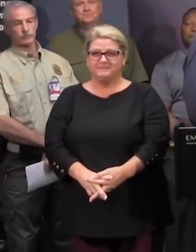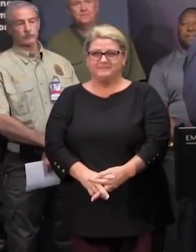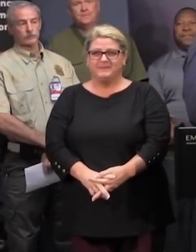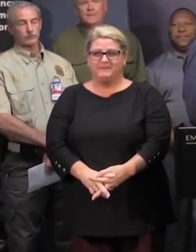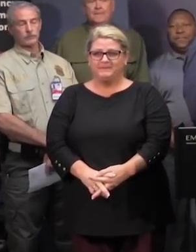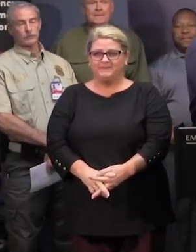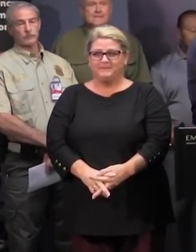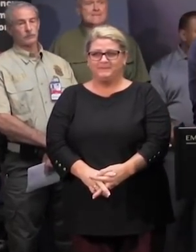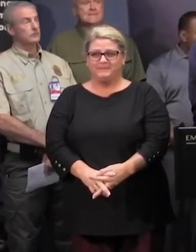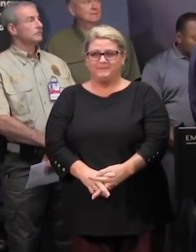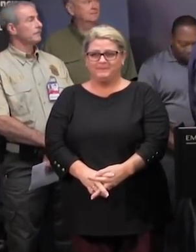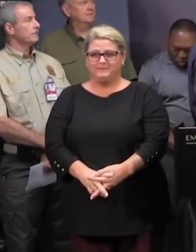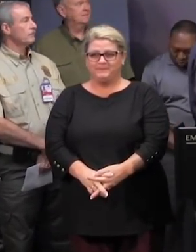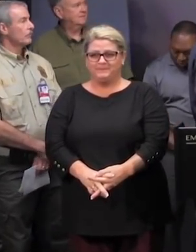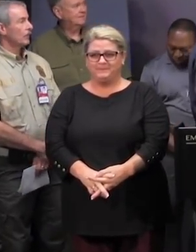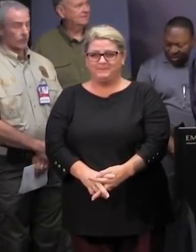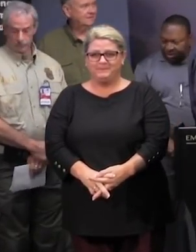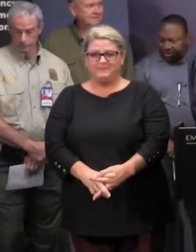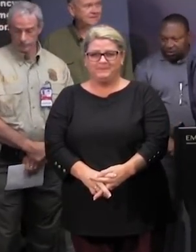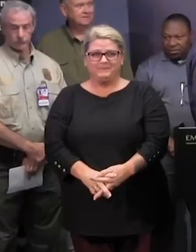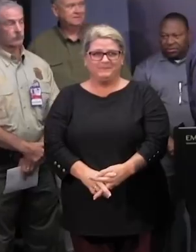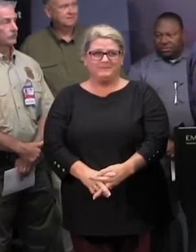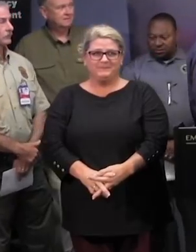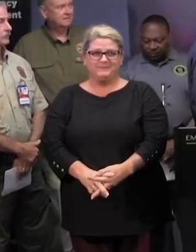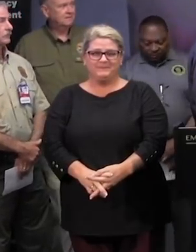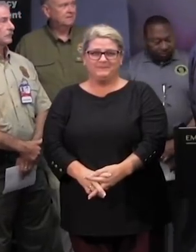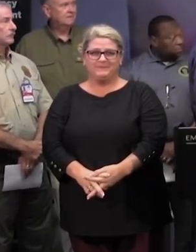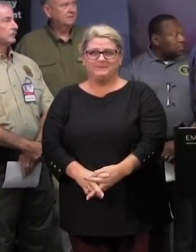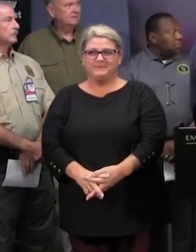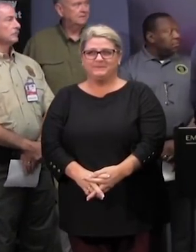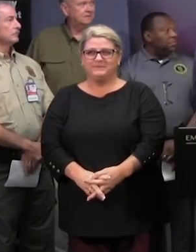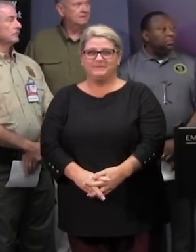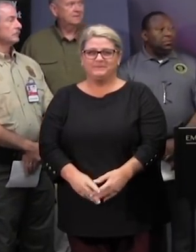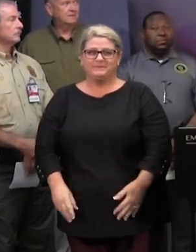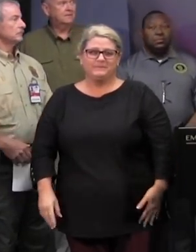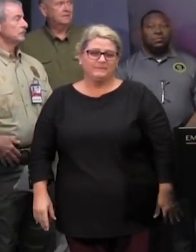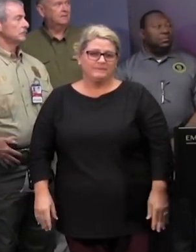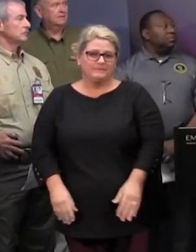come on y'all come come